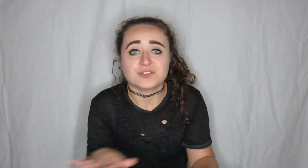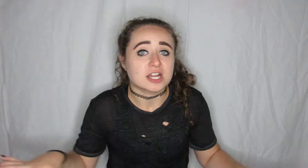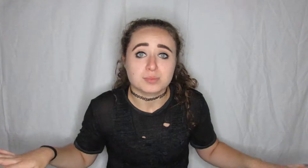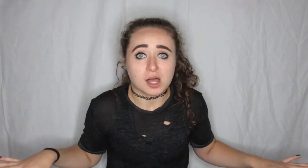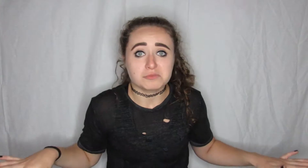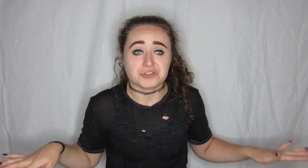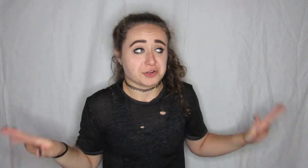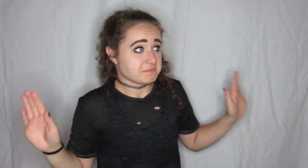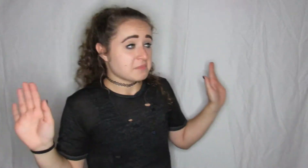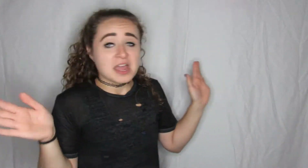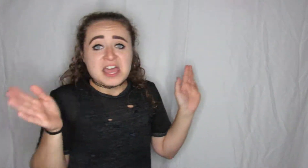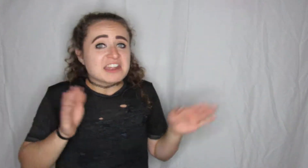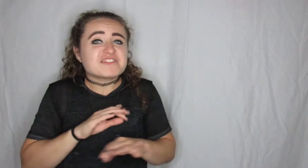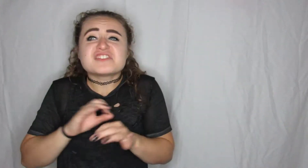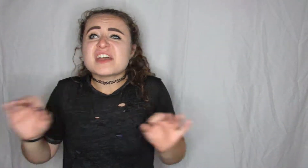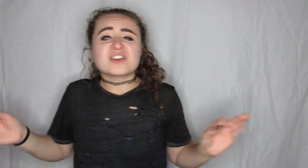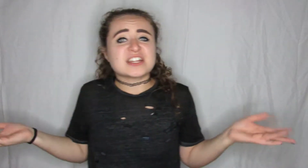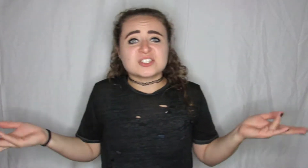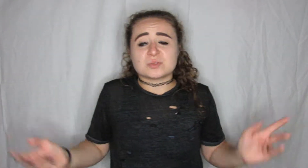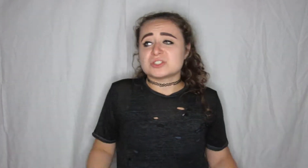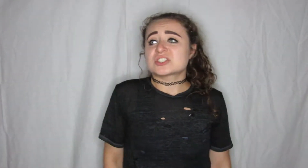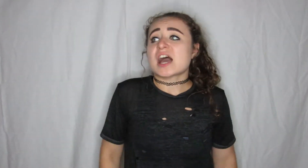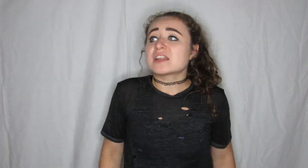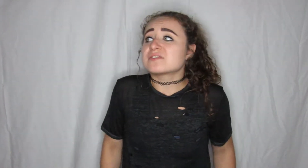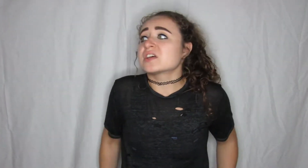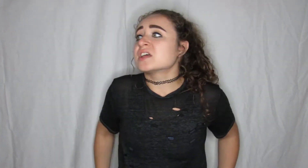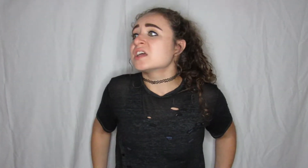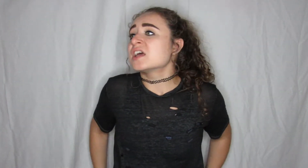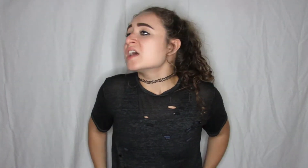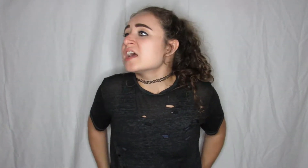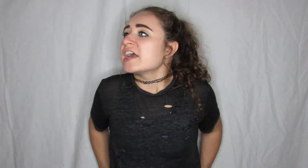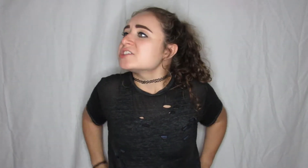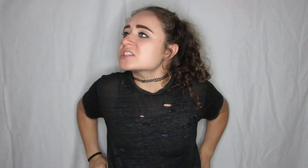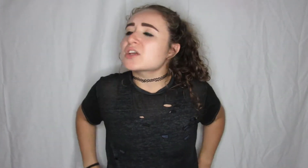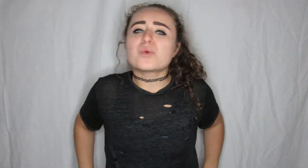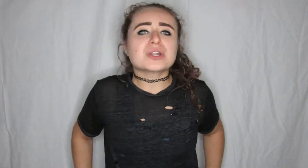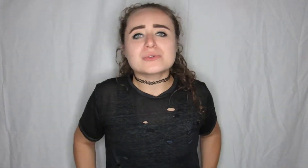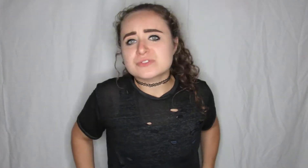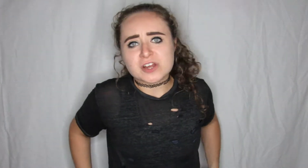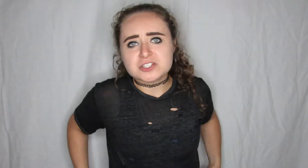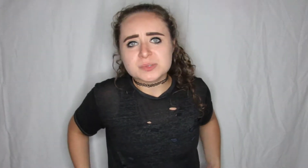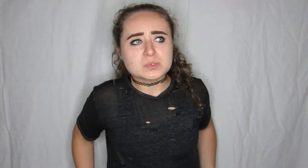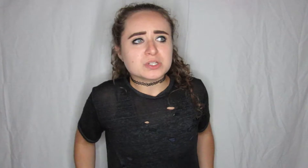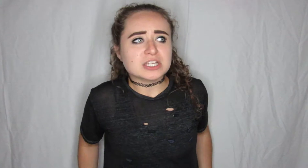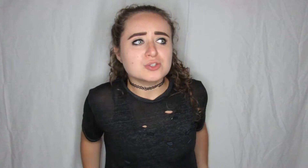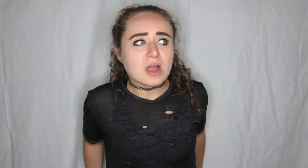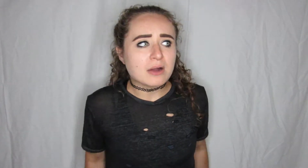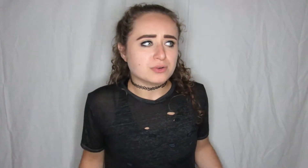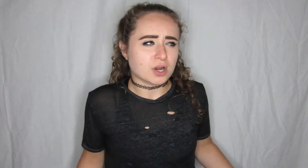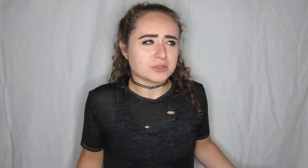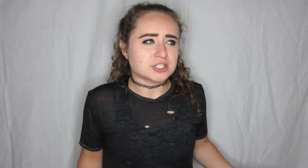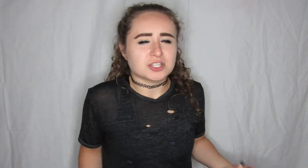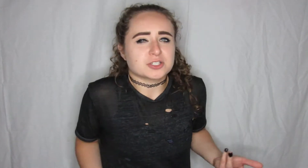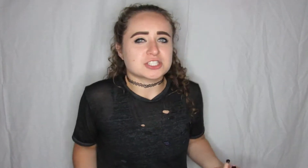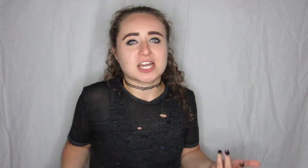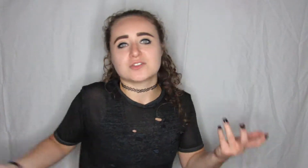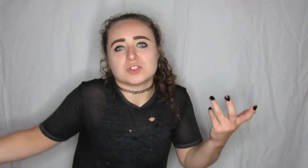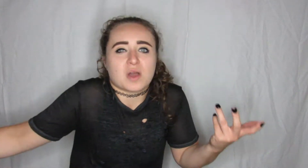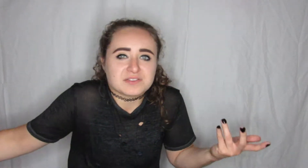never had a problem with her I've never had issue we just kind of it's just like one of those friendships where like you outgrow each other and just kind of you have